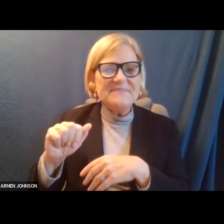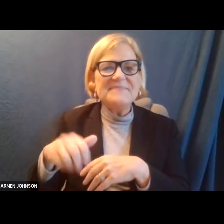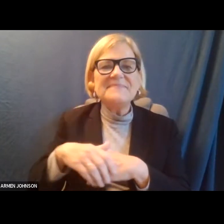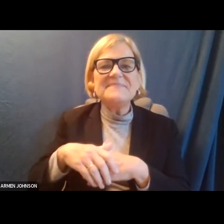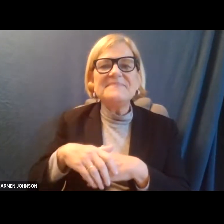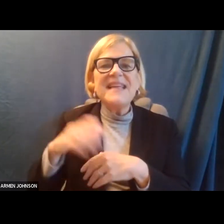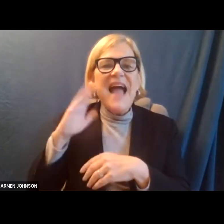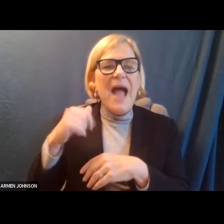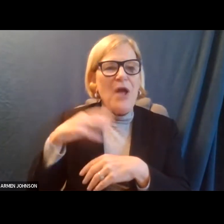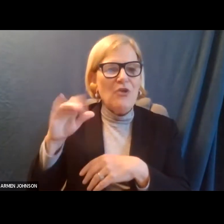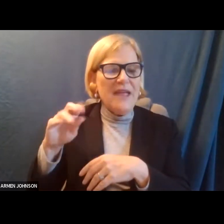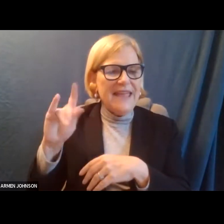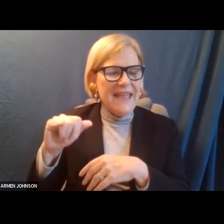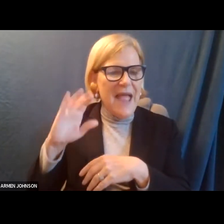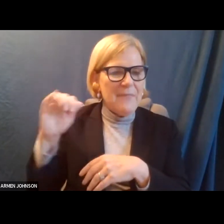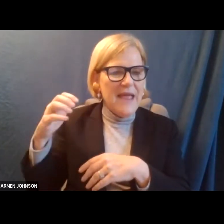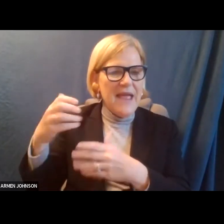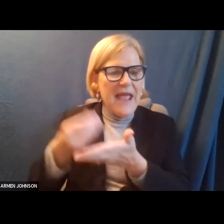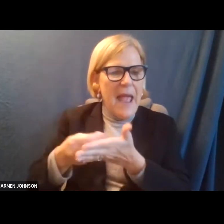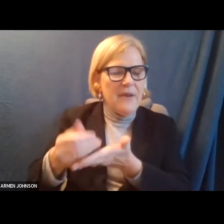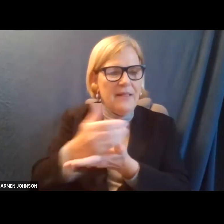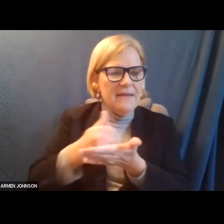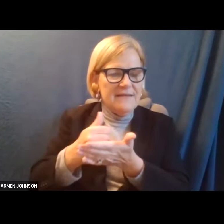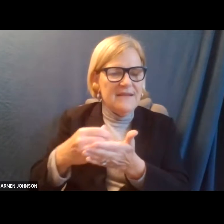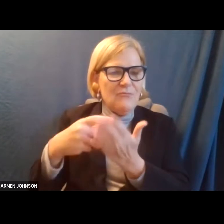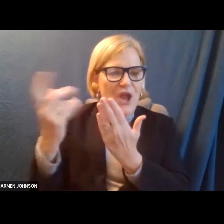I'm Ricky Yamakura. I'm the capital projects manager here at DDOT.